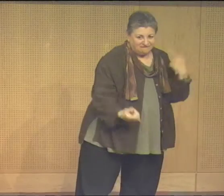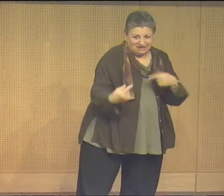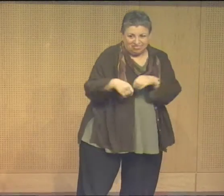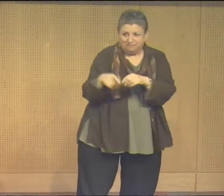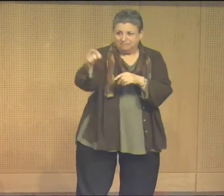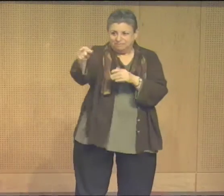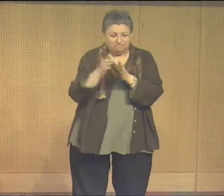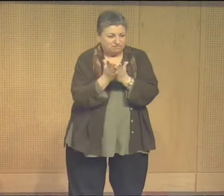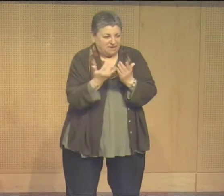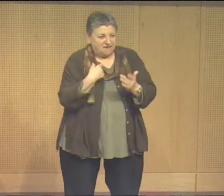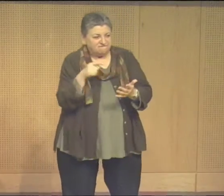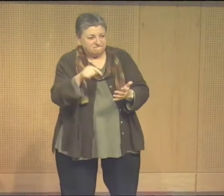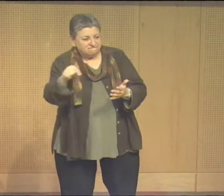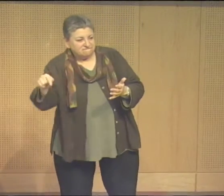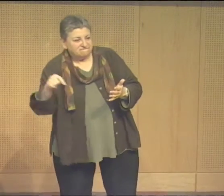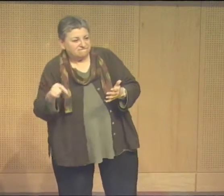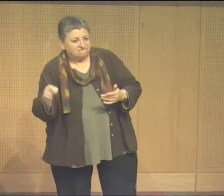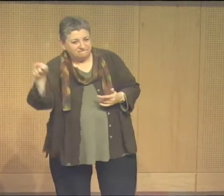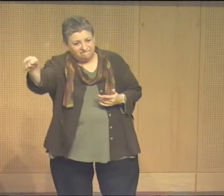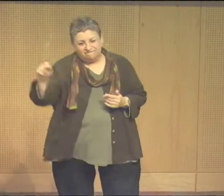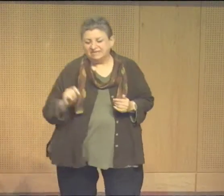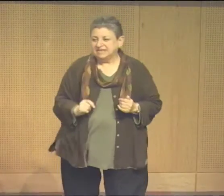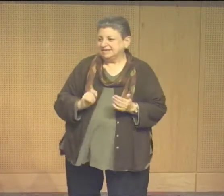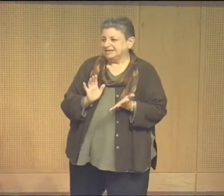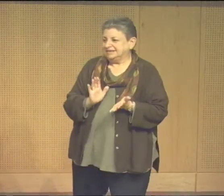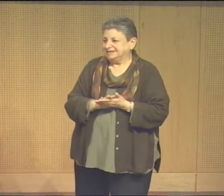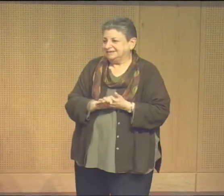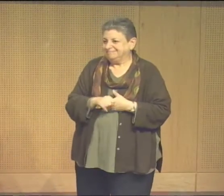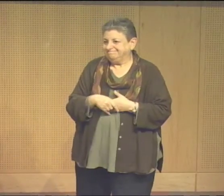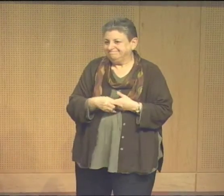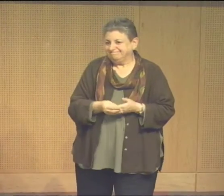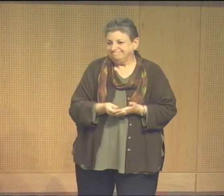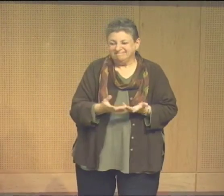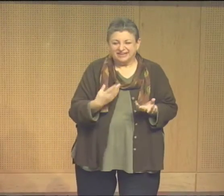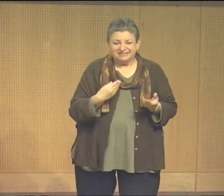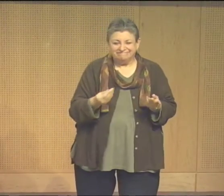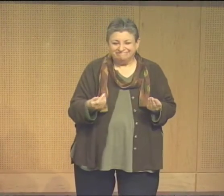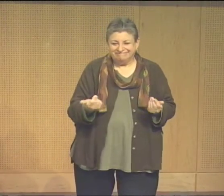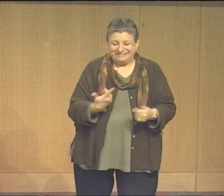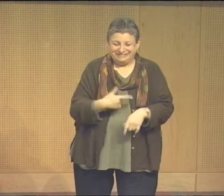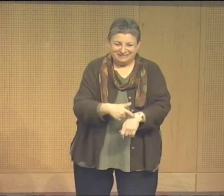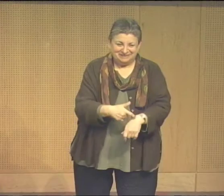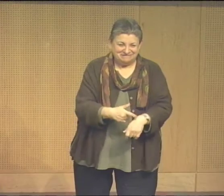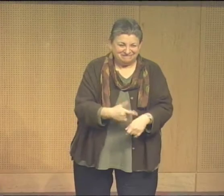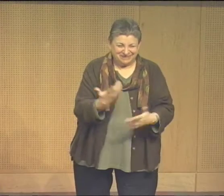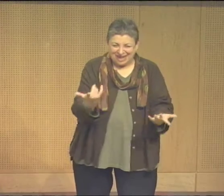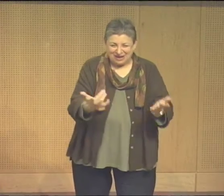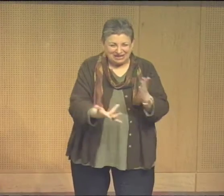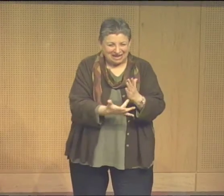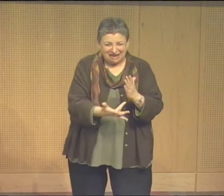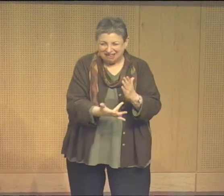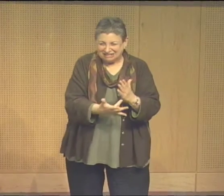that so many of them had been destroyed but there are a few photographs of those envelopes in his book well I guess